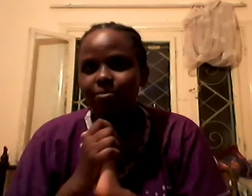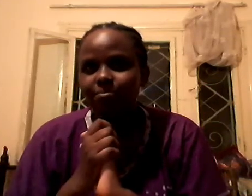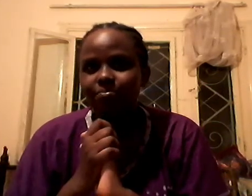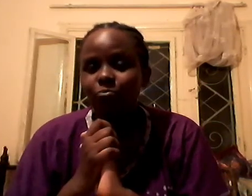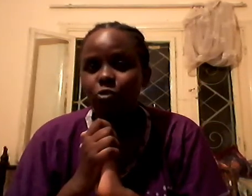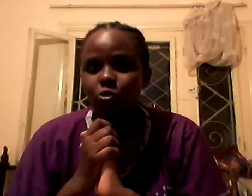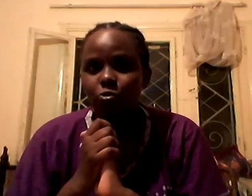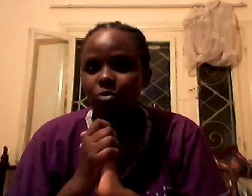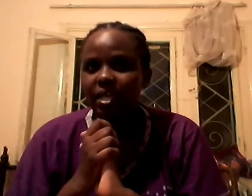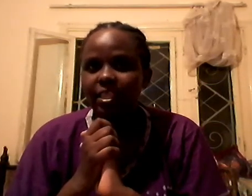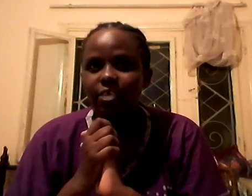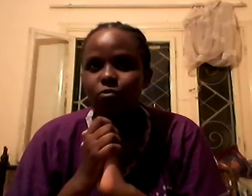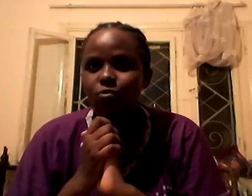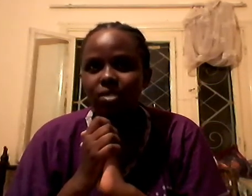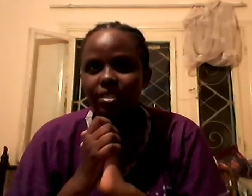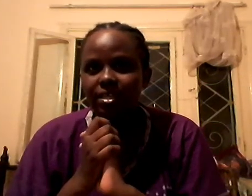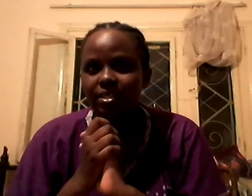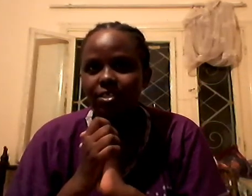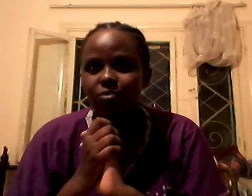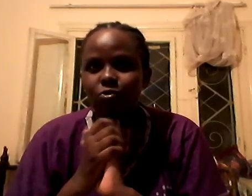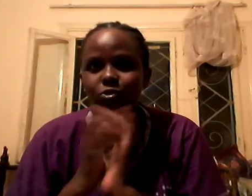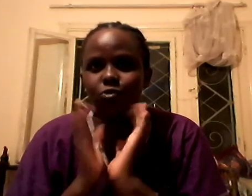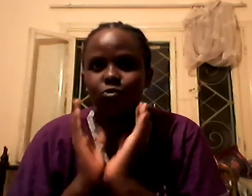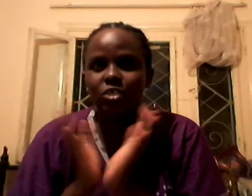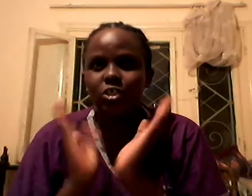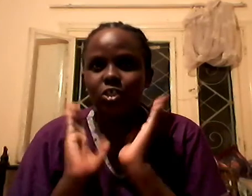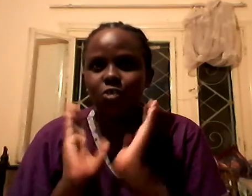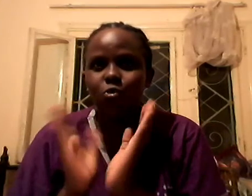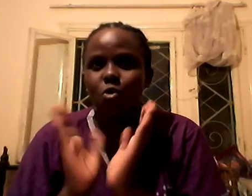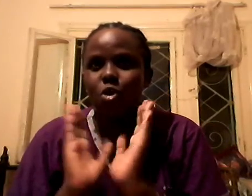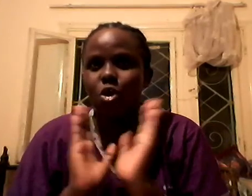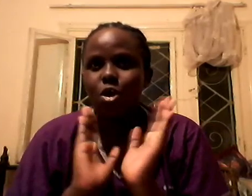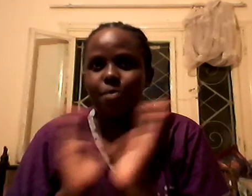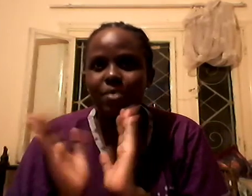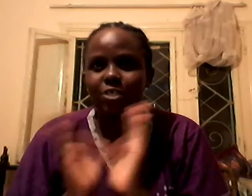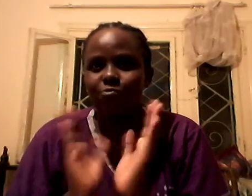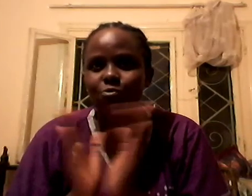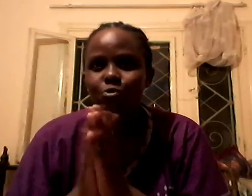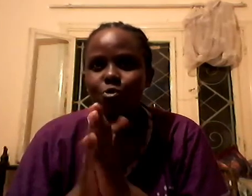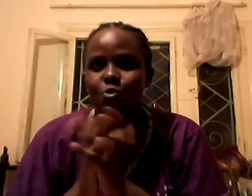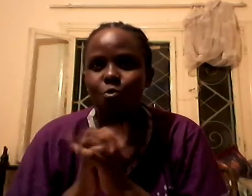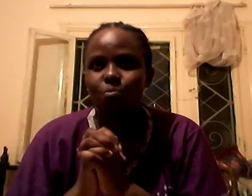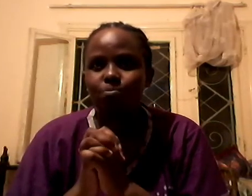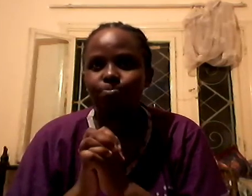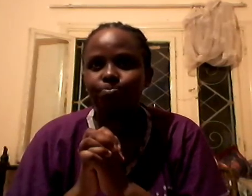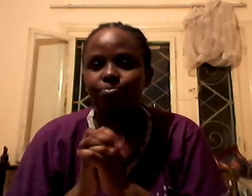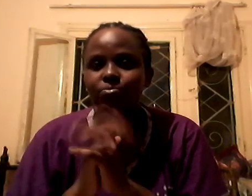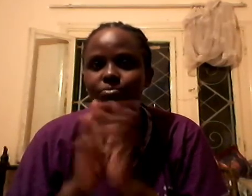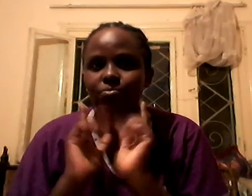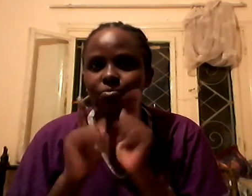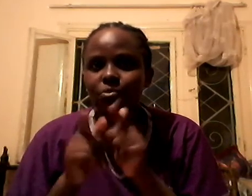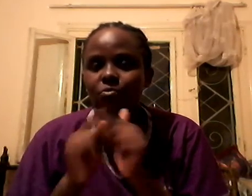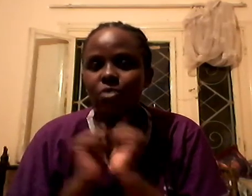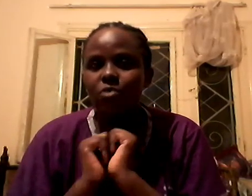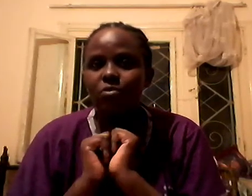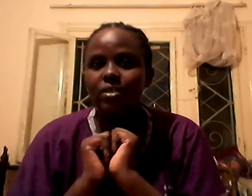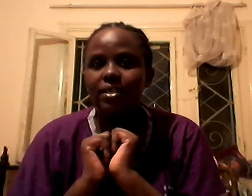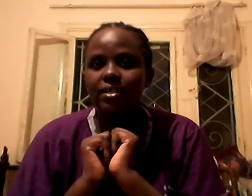No. I think you don't want that. You need a whole peaceful home. Work on this.